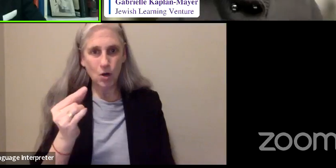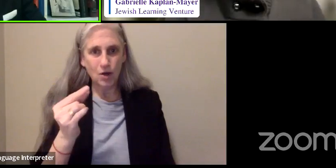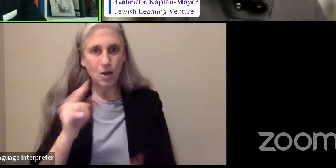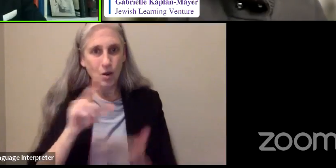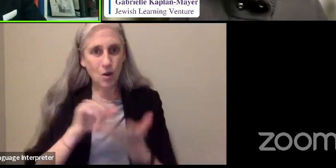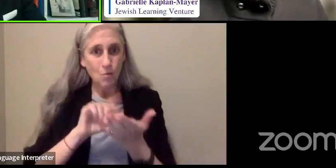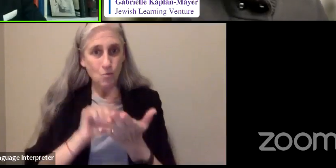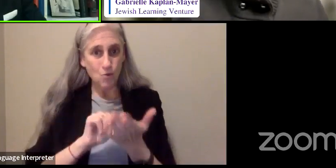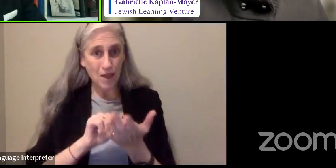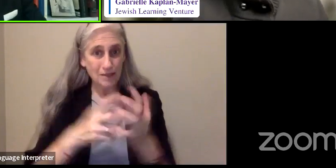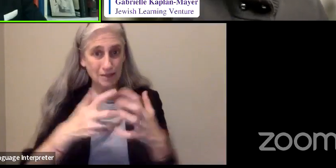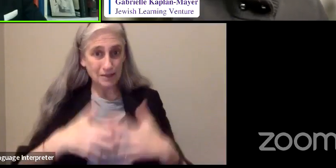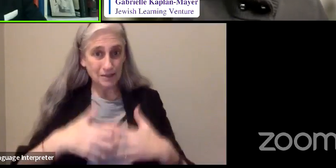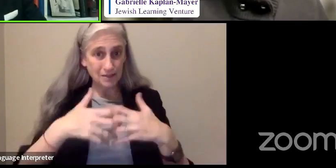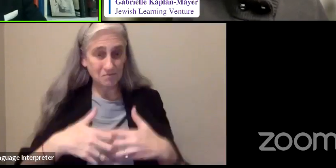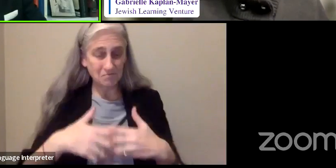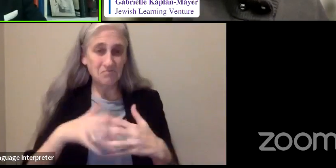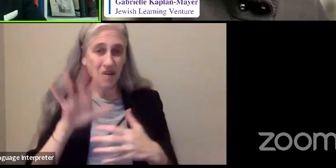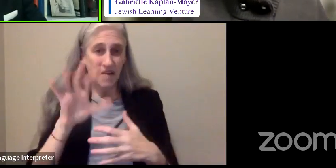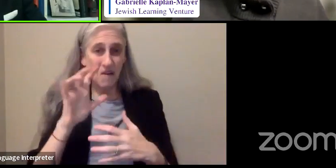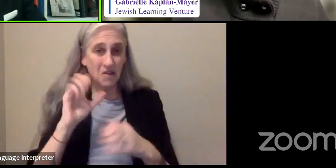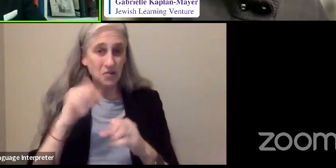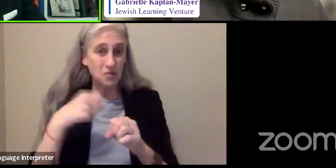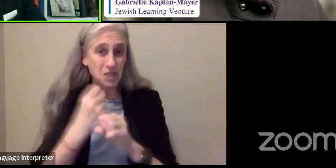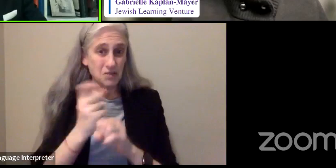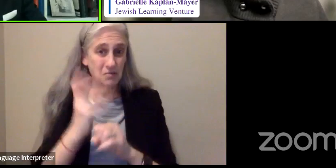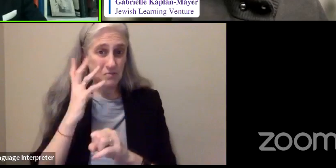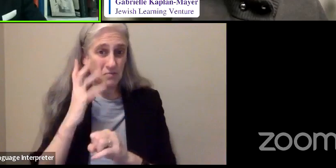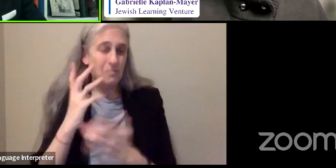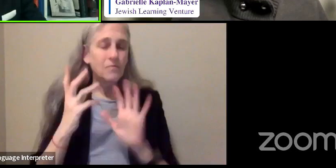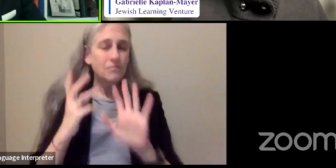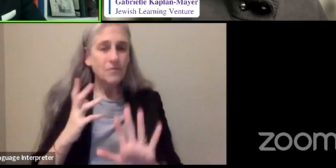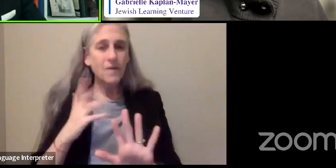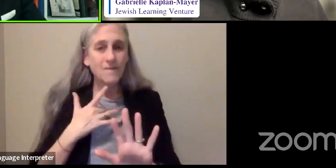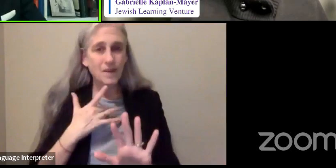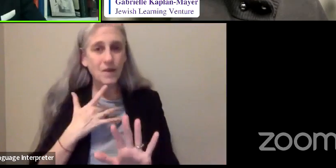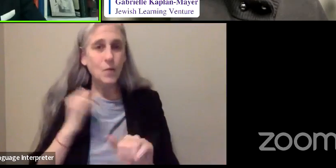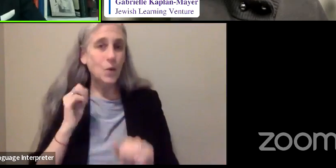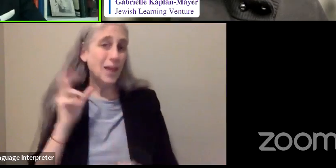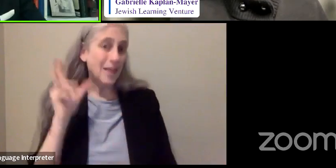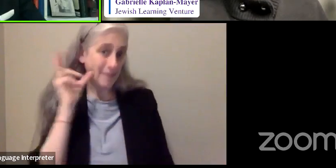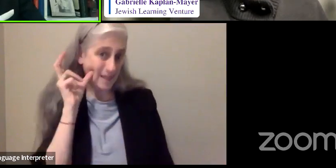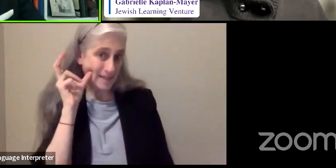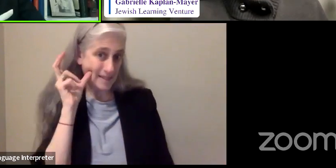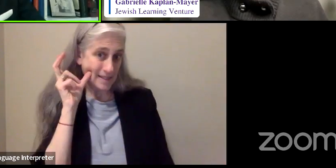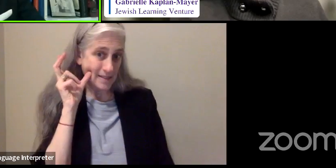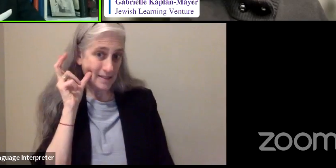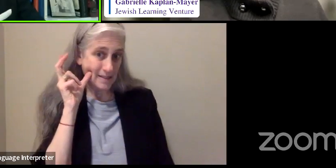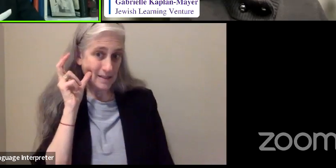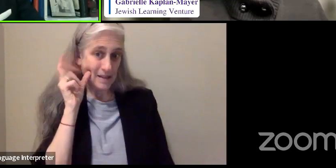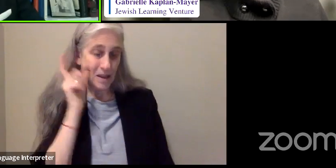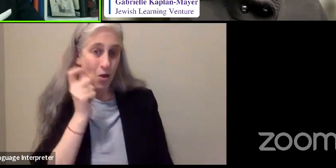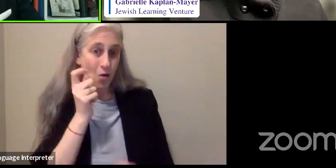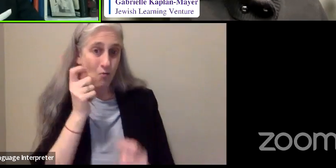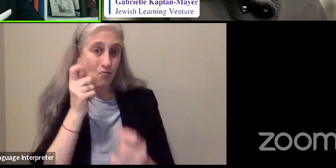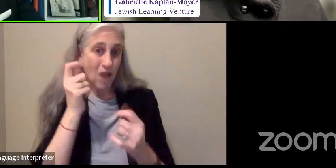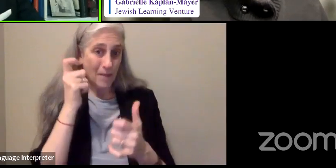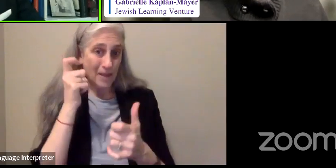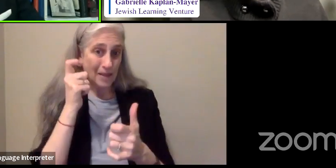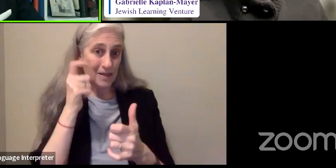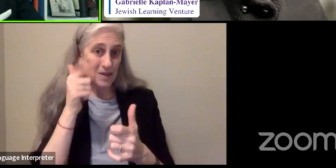that we might be able genetically to listen as rapidly as we could read.